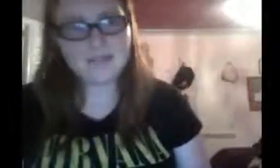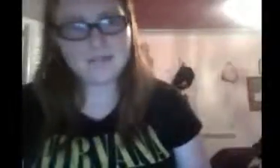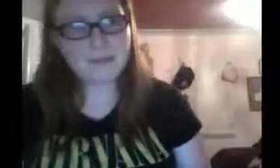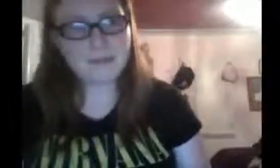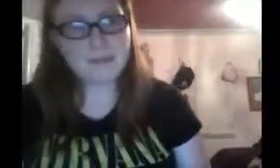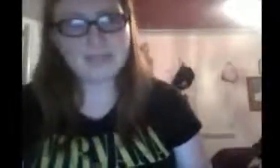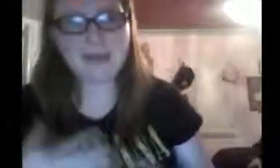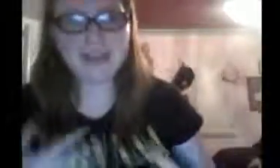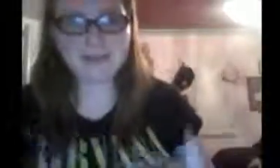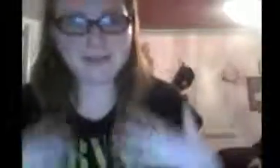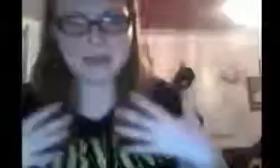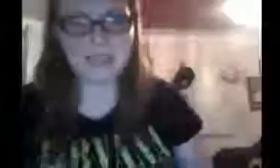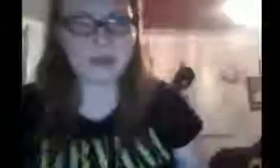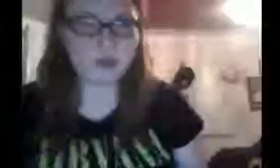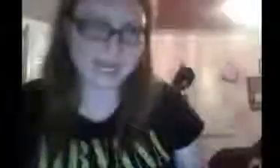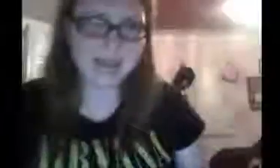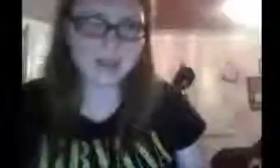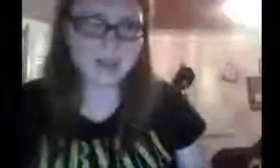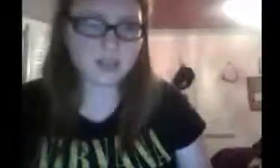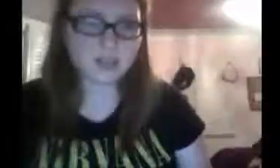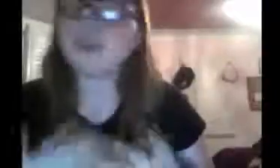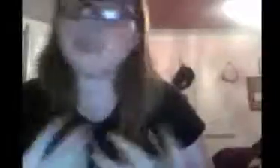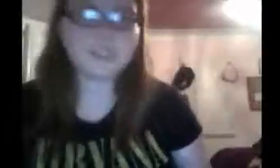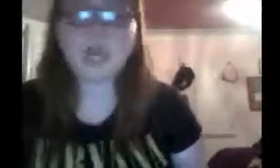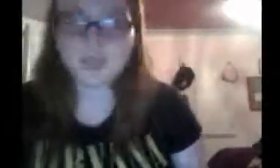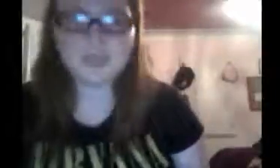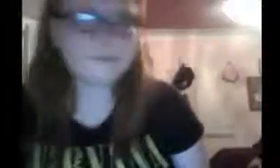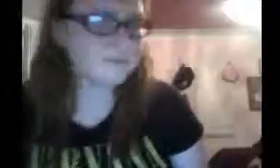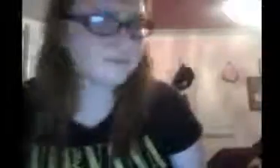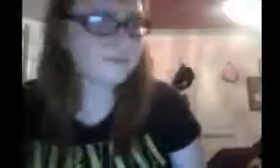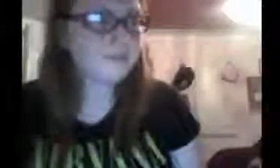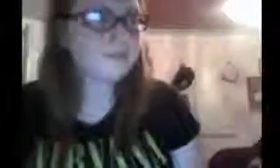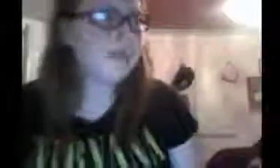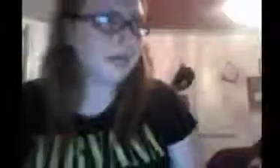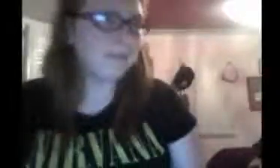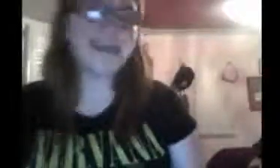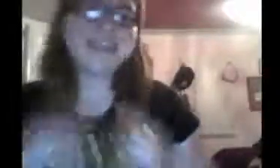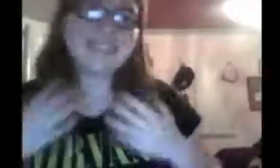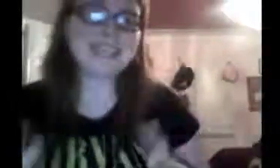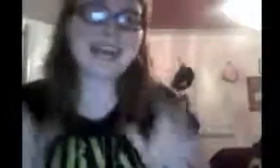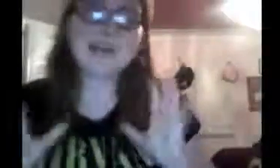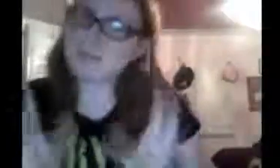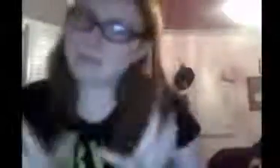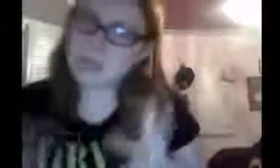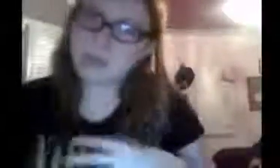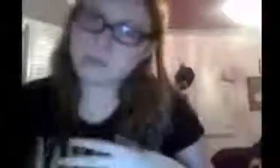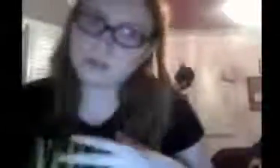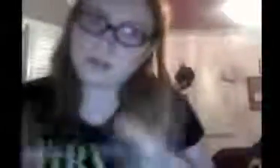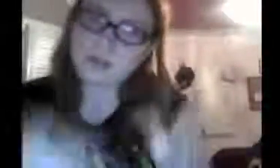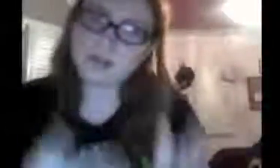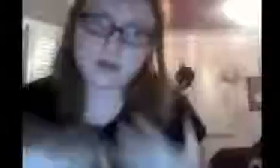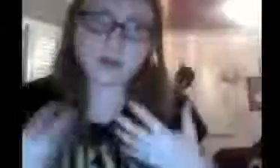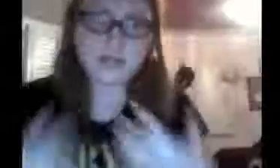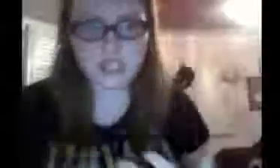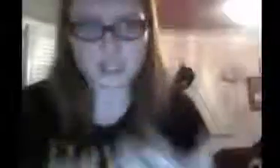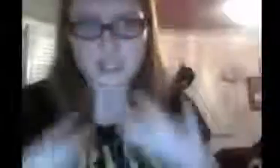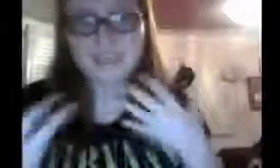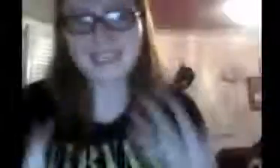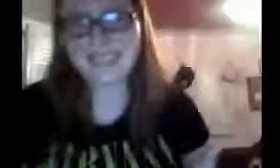-home dad. Like, that is just awesome. But I like to see how the company goes with her in charge and with the